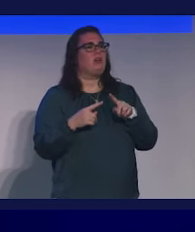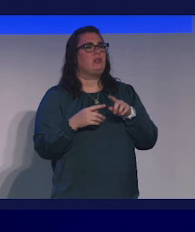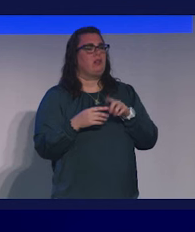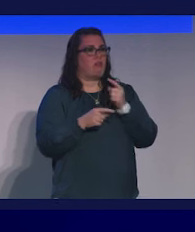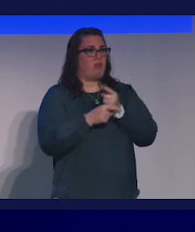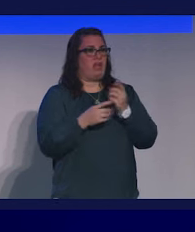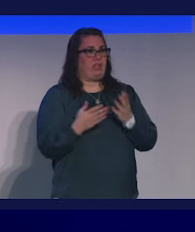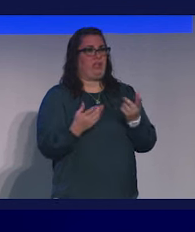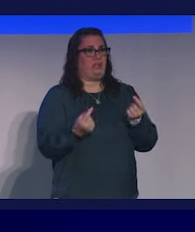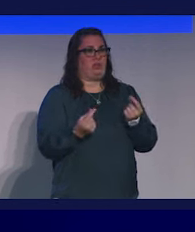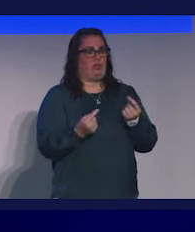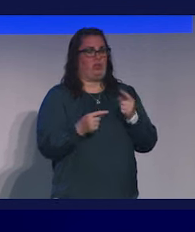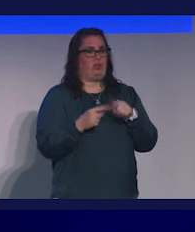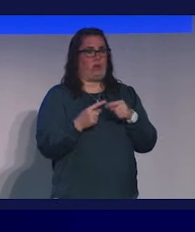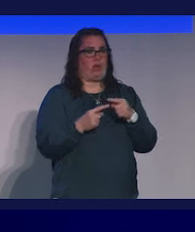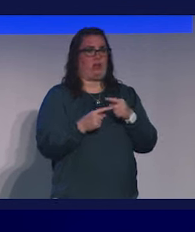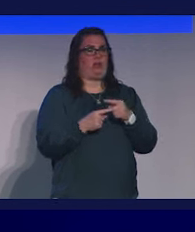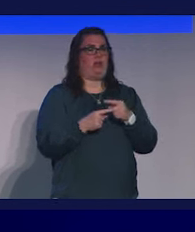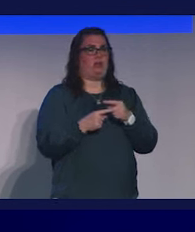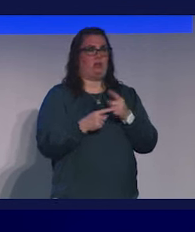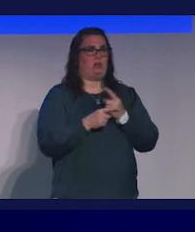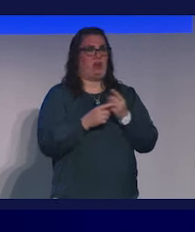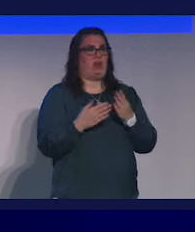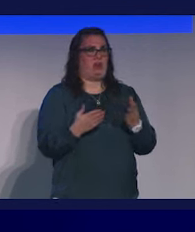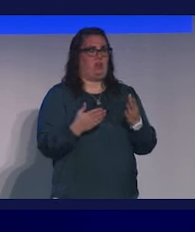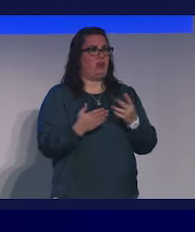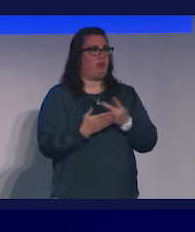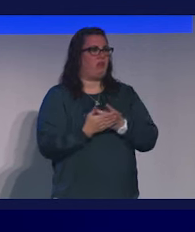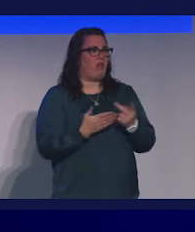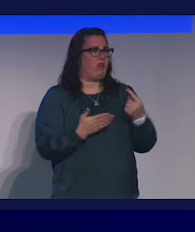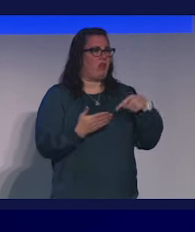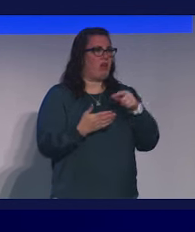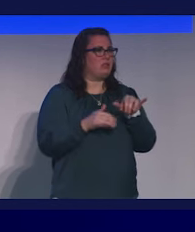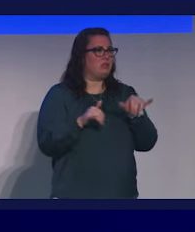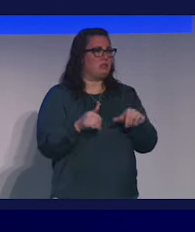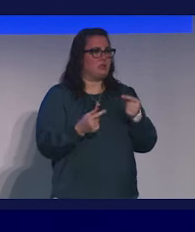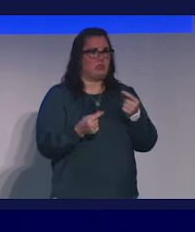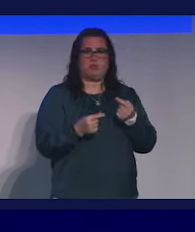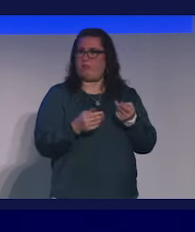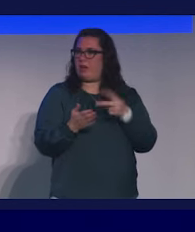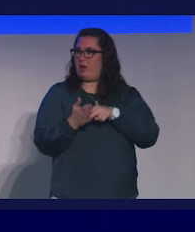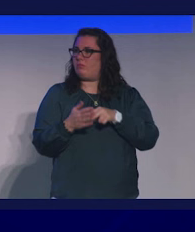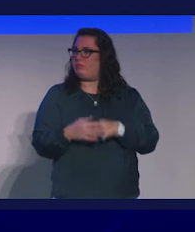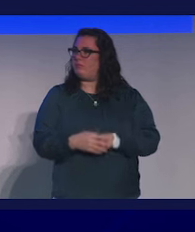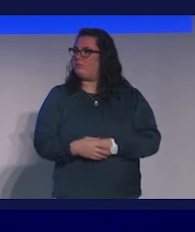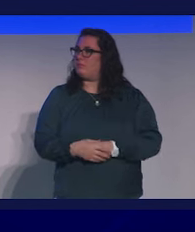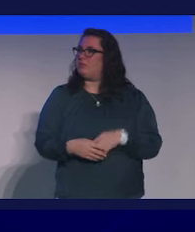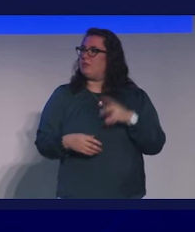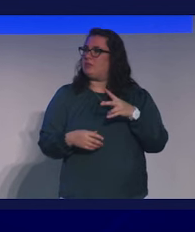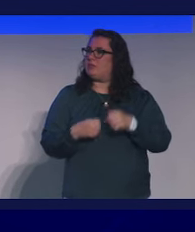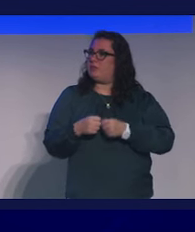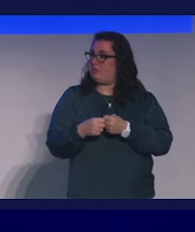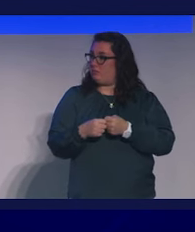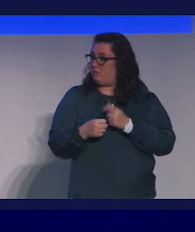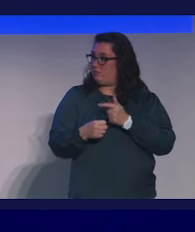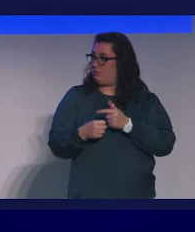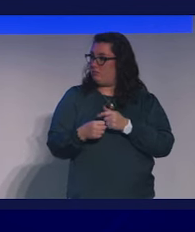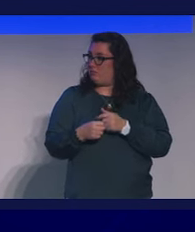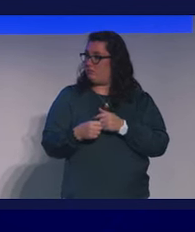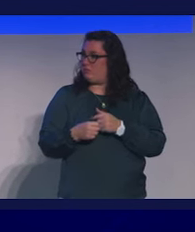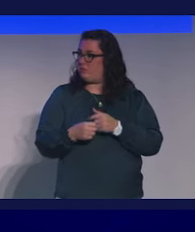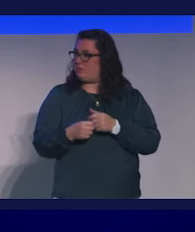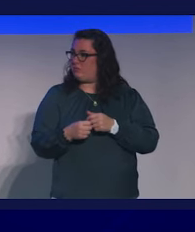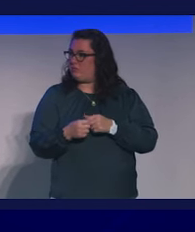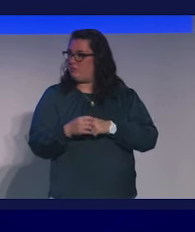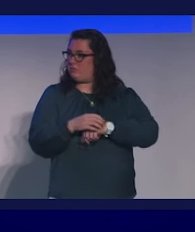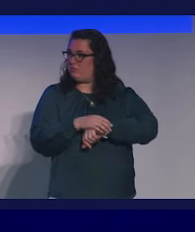to do when the status quo is failing us as profoundly as it is failing us now. And so about seven years ago now, myself